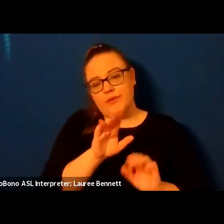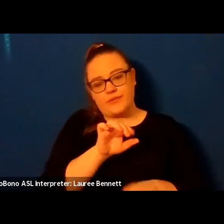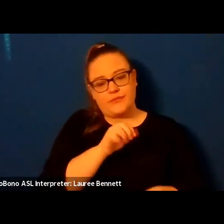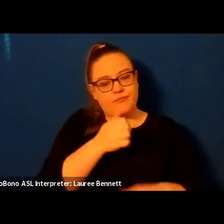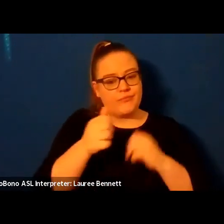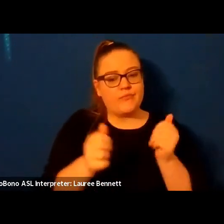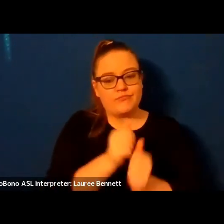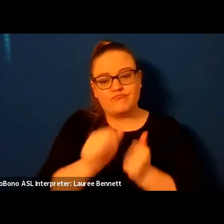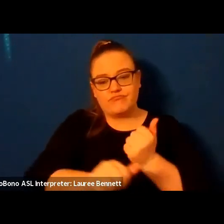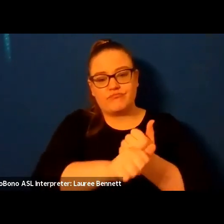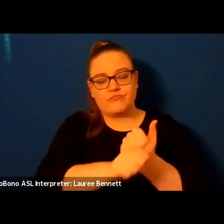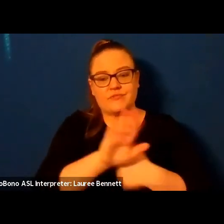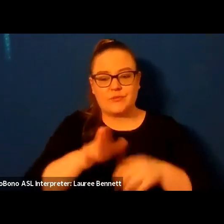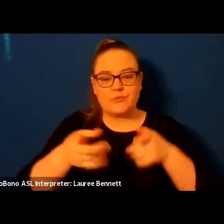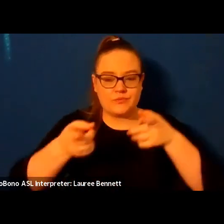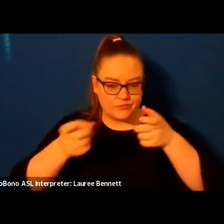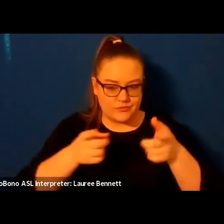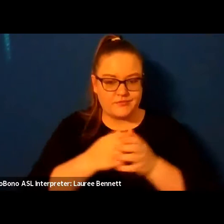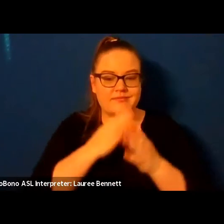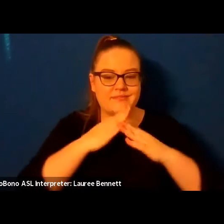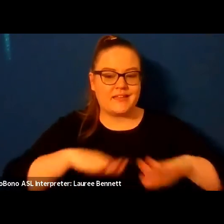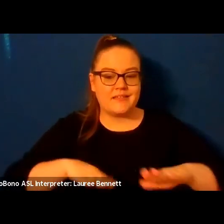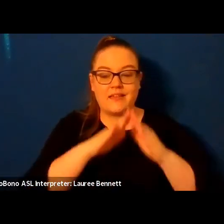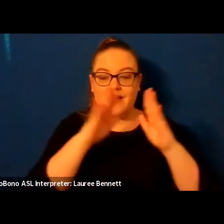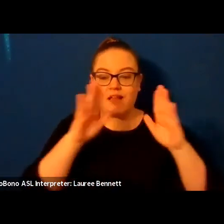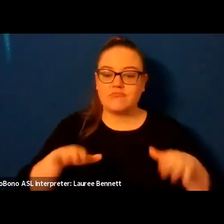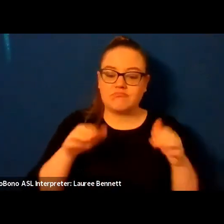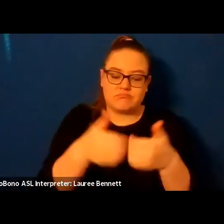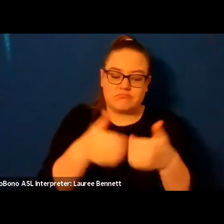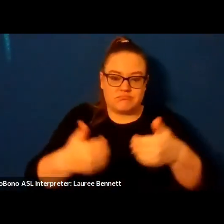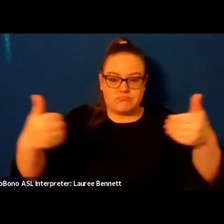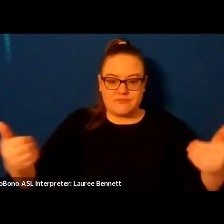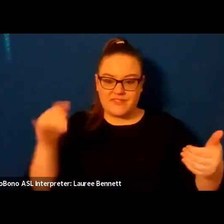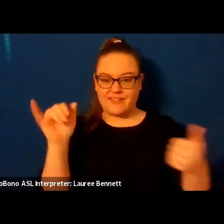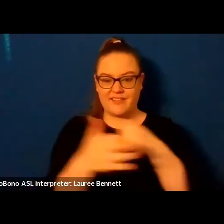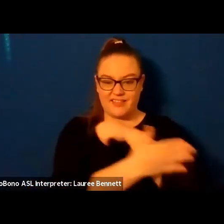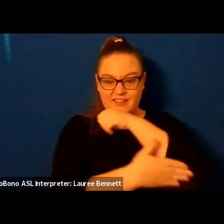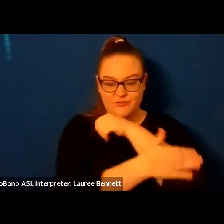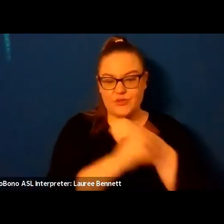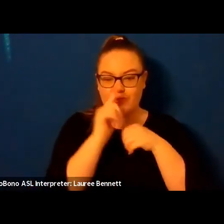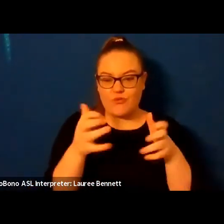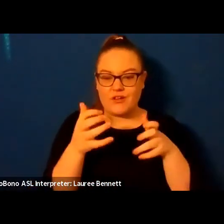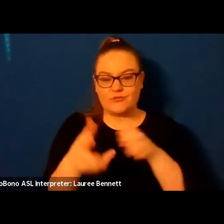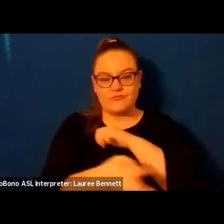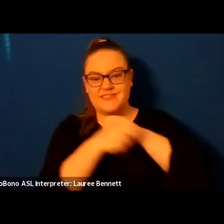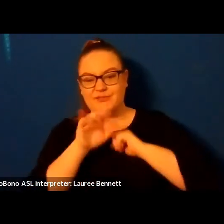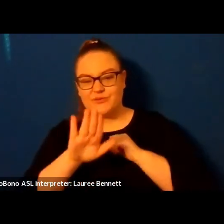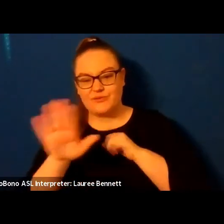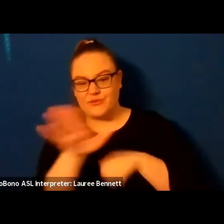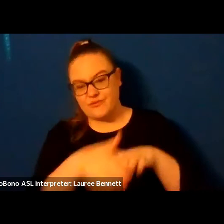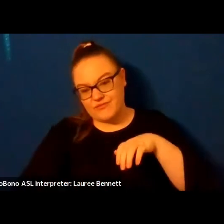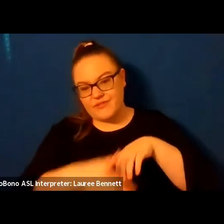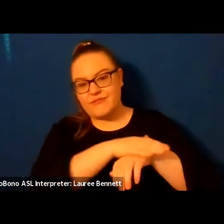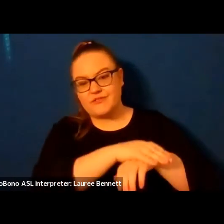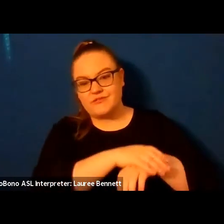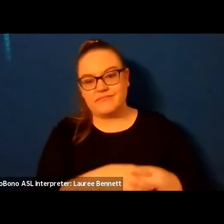cells a house as divided as the country intent on stealing your coverage it's all right but this is the most